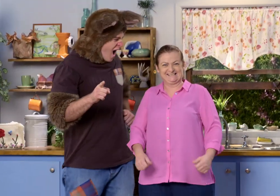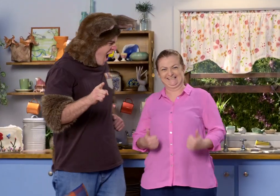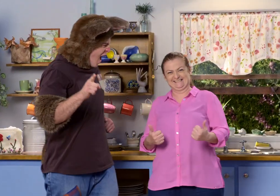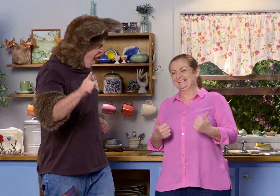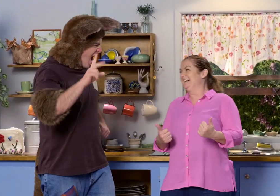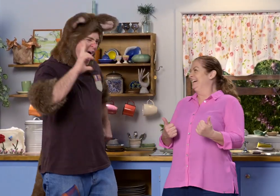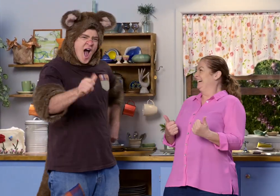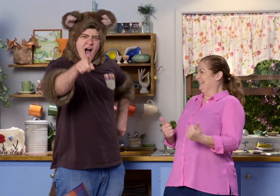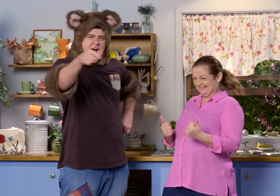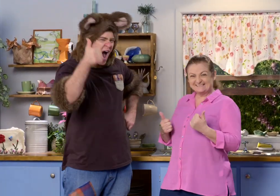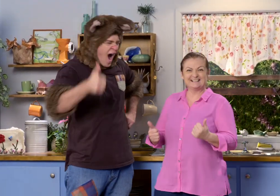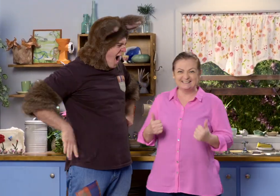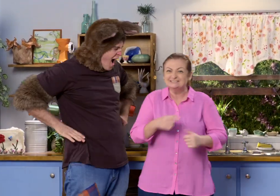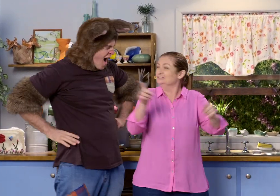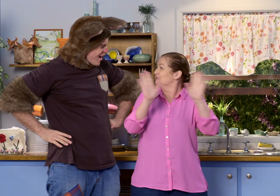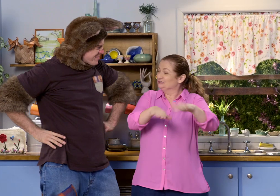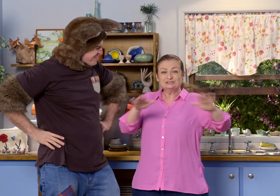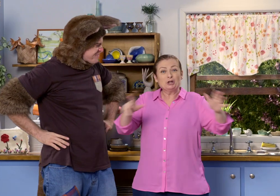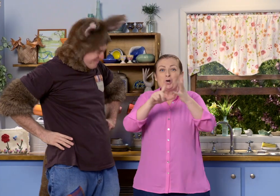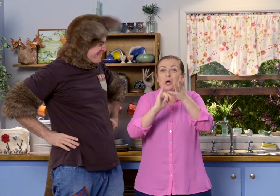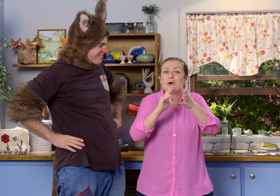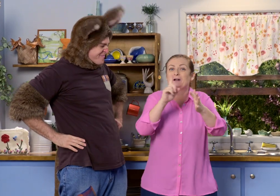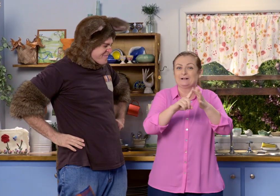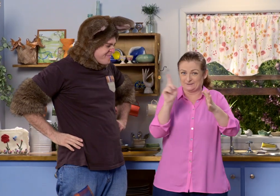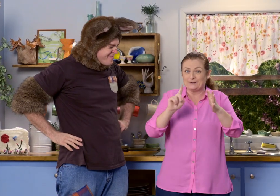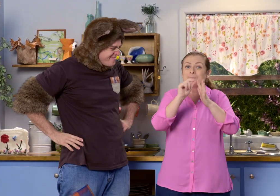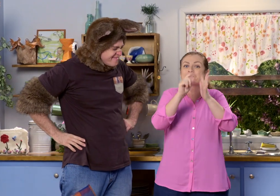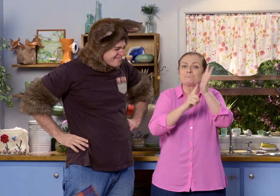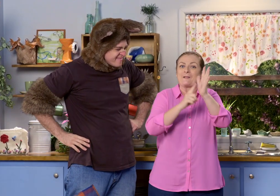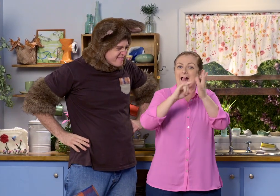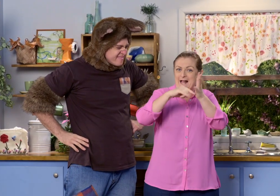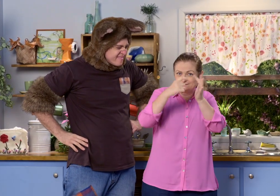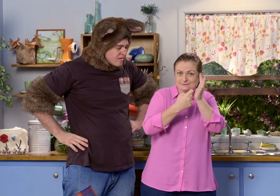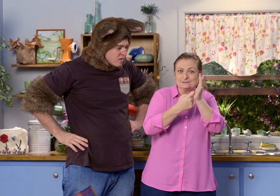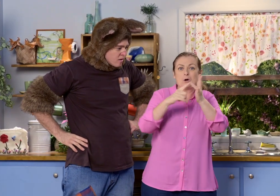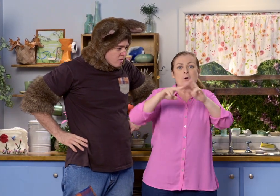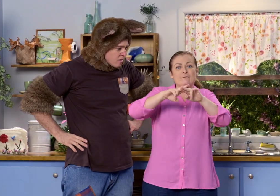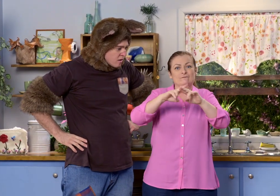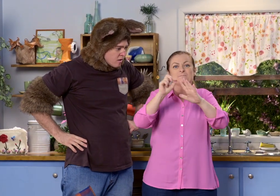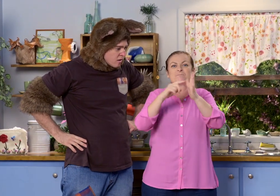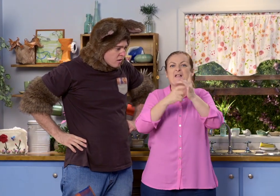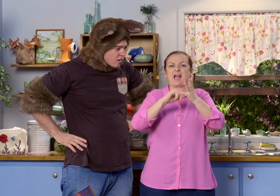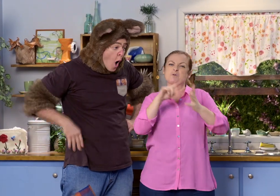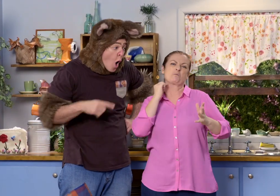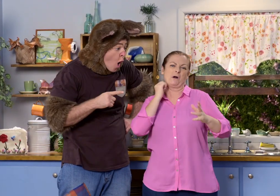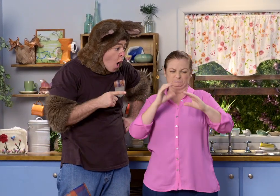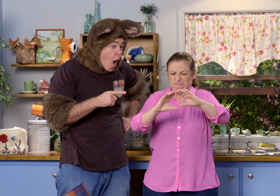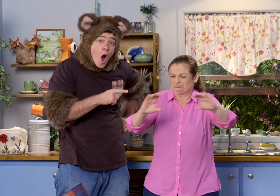Oh, that was great. It was so good. Did you see those children using the plaster of Paris? That was the white